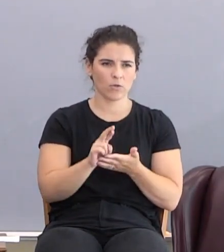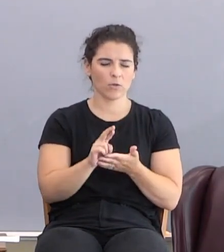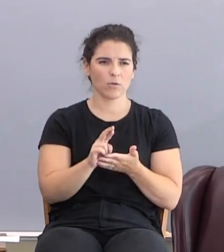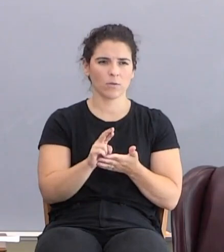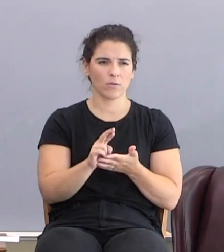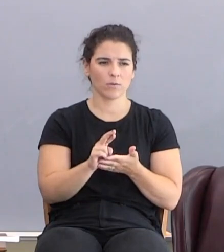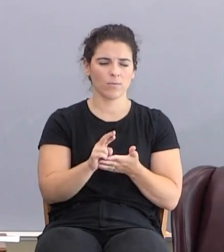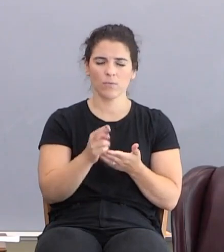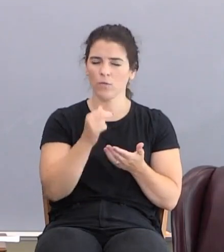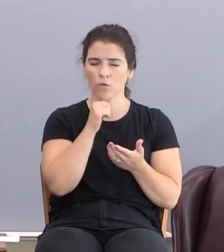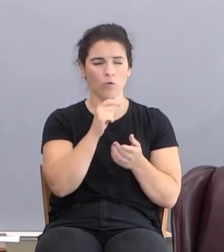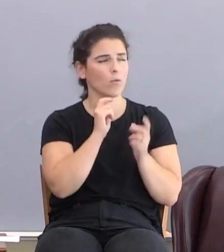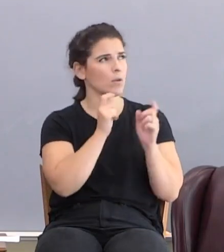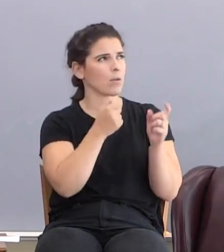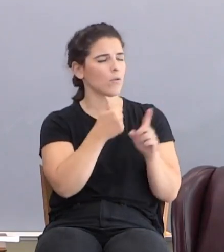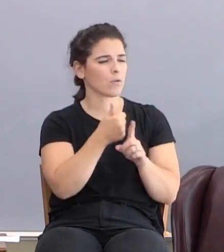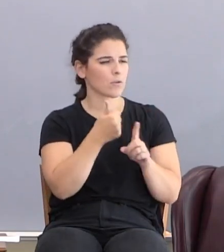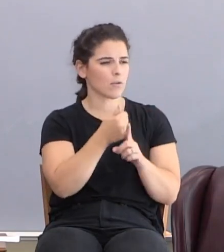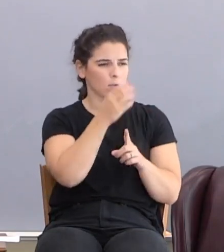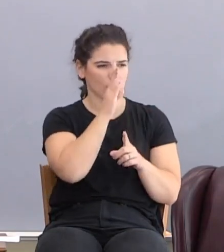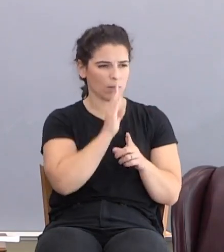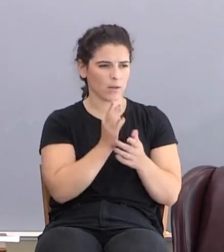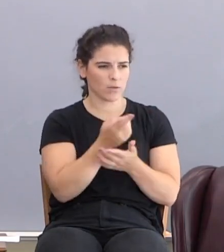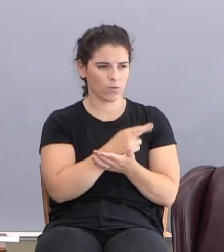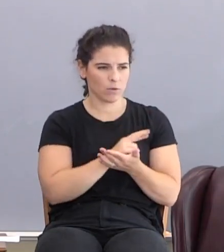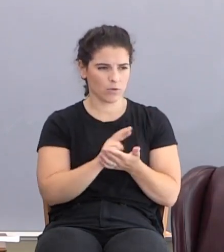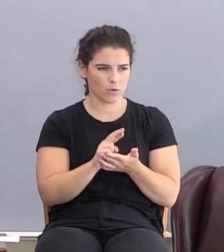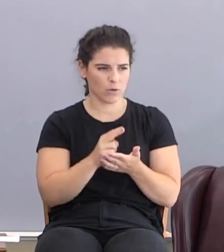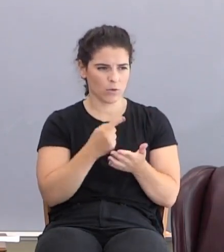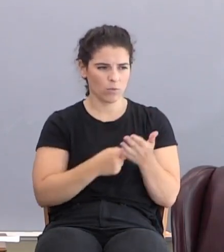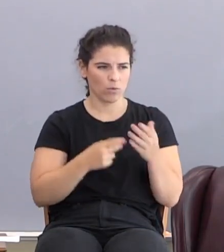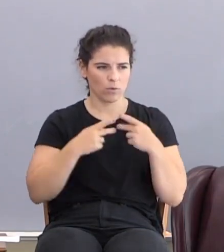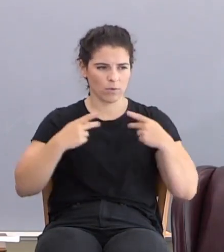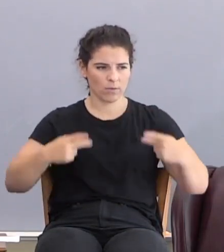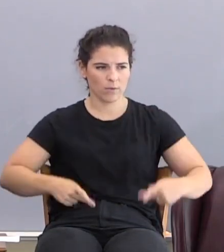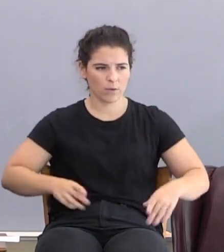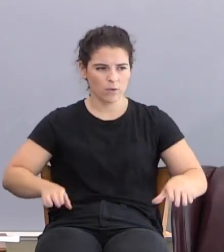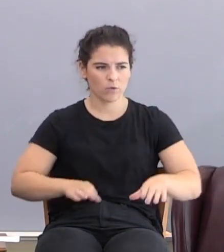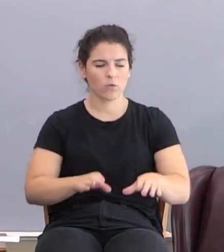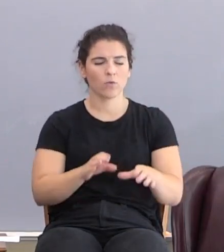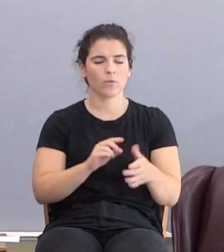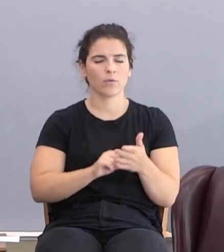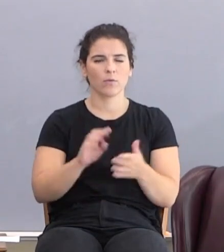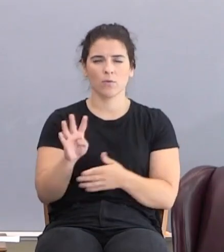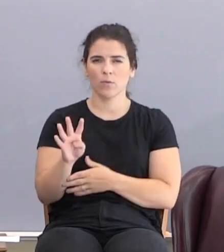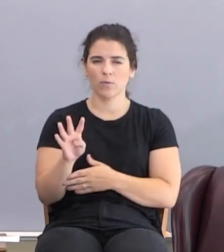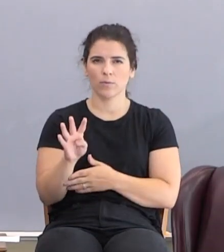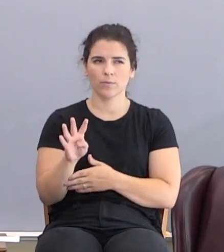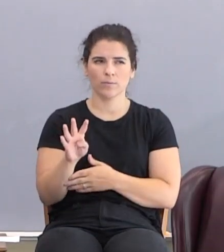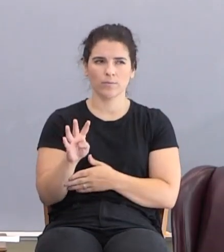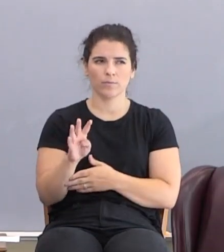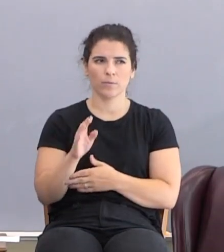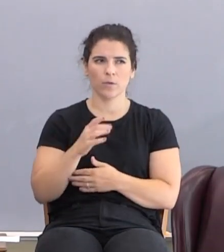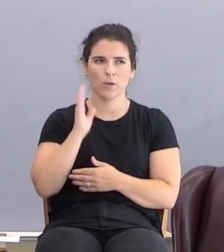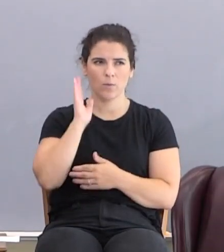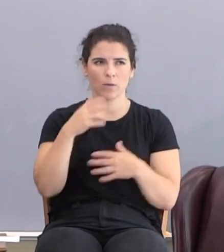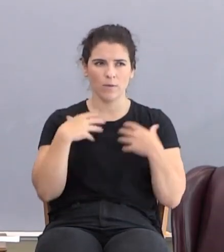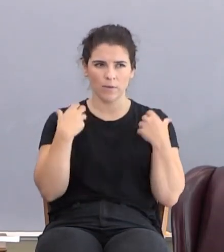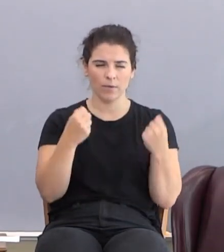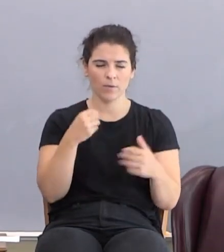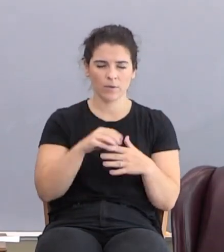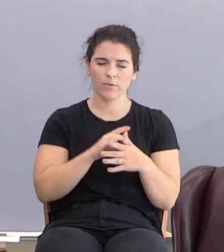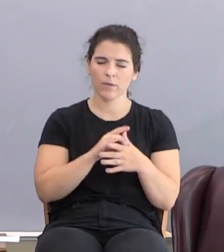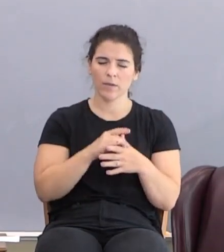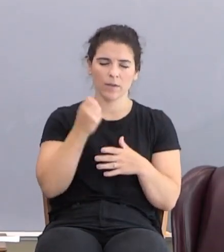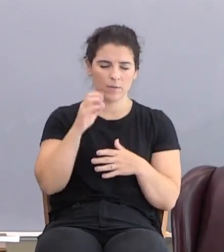You don't submit yourself to God's righteousness. What did the Pharisees do? Verse 4, Though I might have confidence in the flesh,